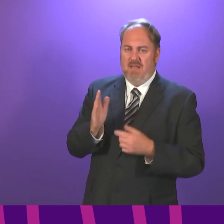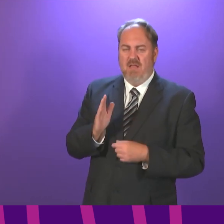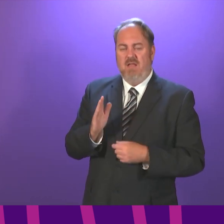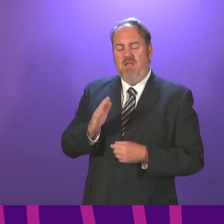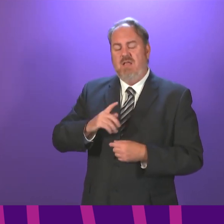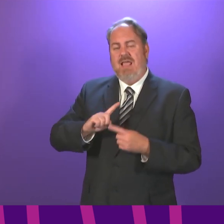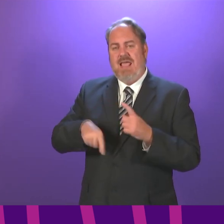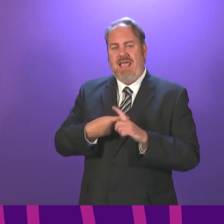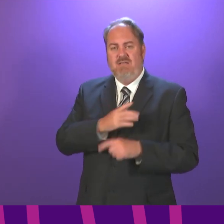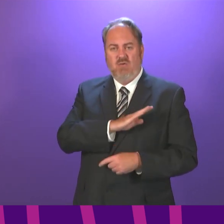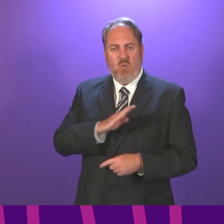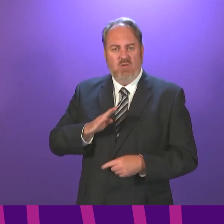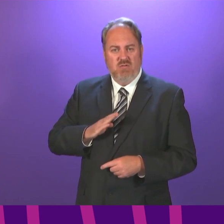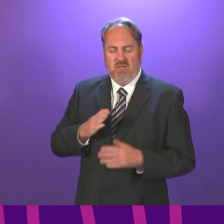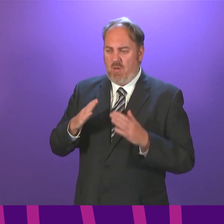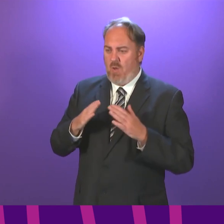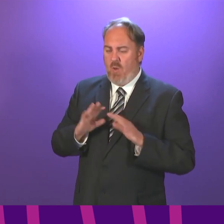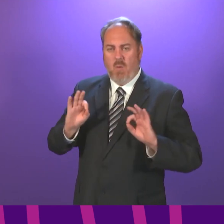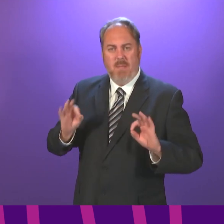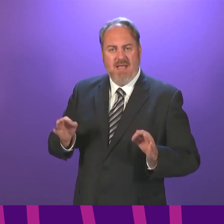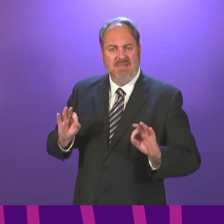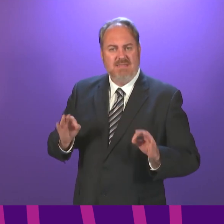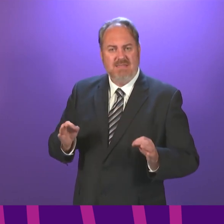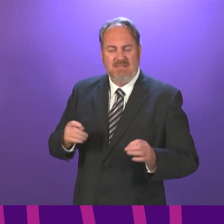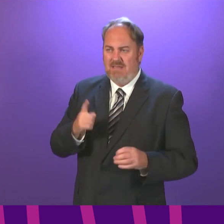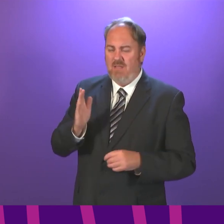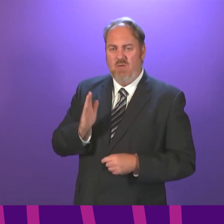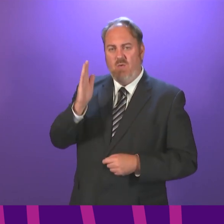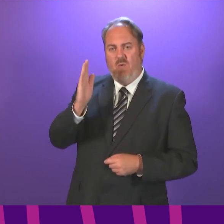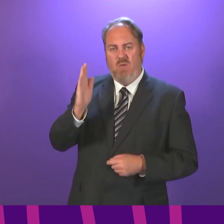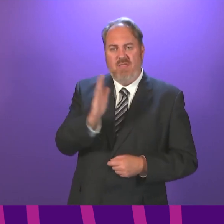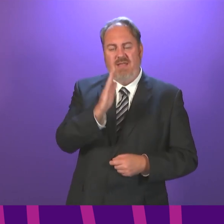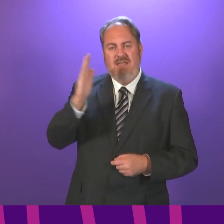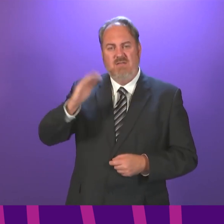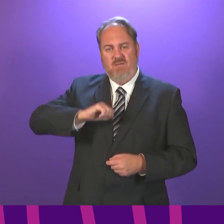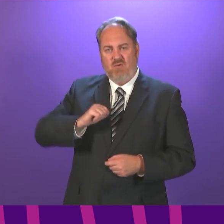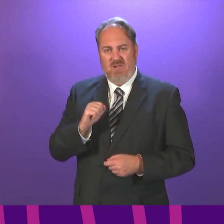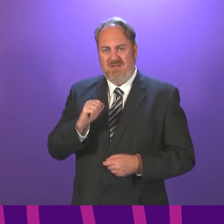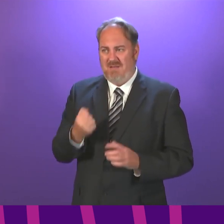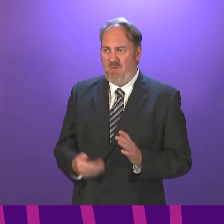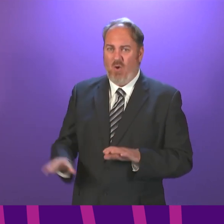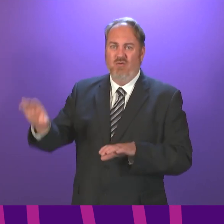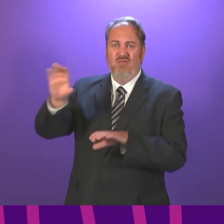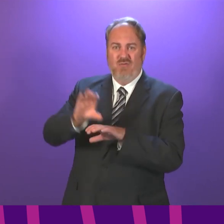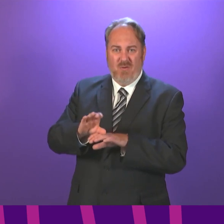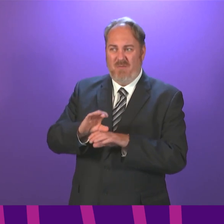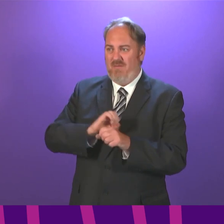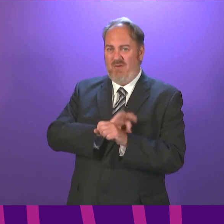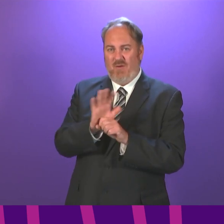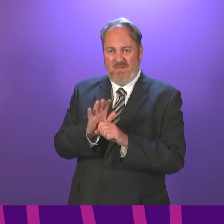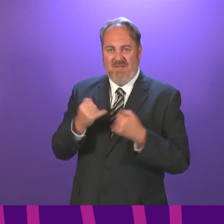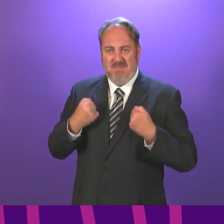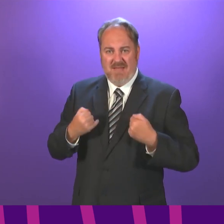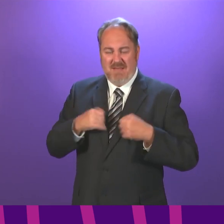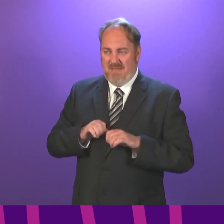are continuing to face, a situation exacerbated by the Covid-19 pandemic. I am aware the